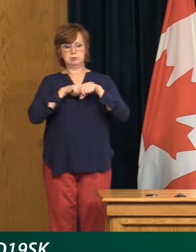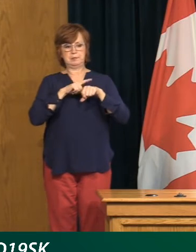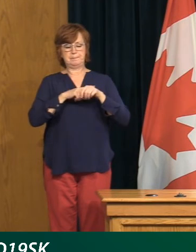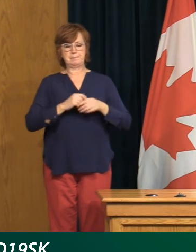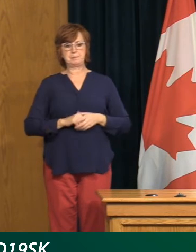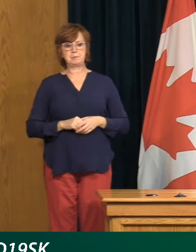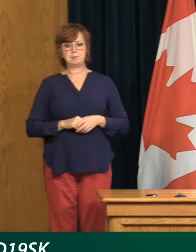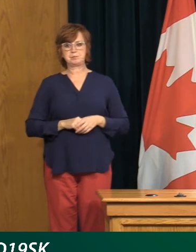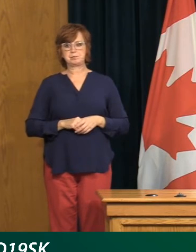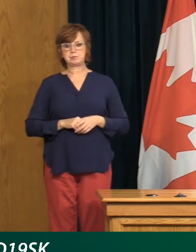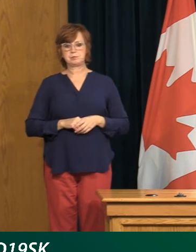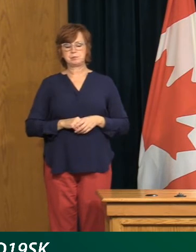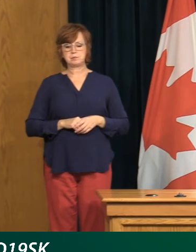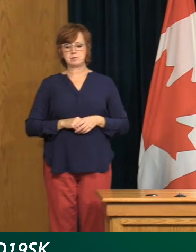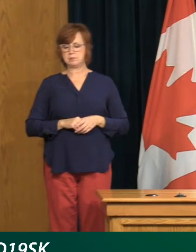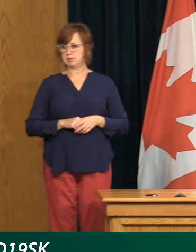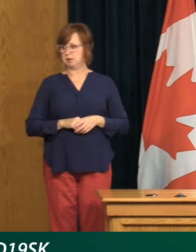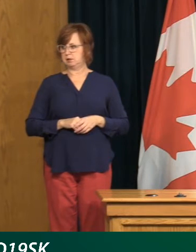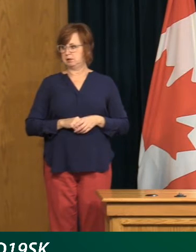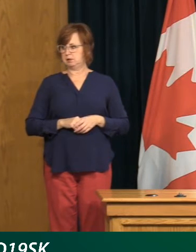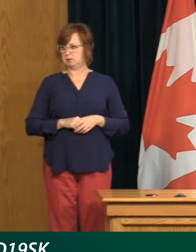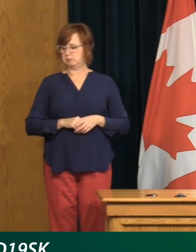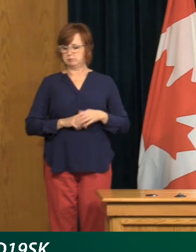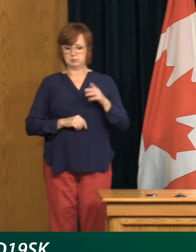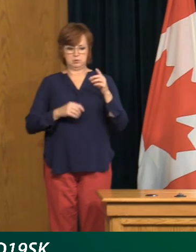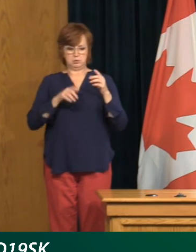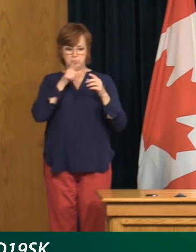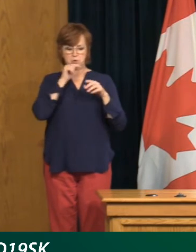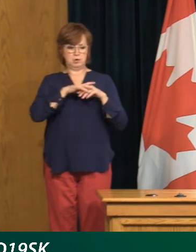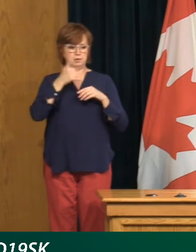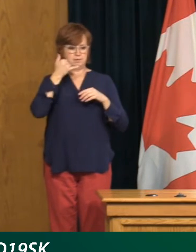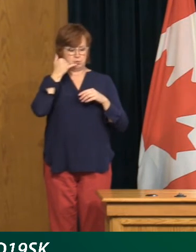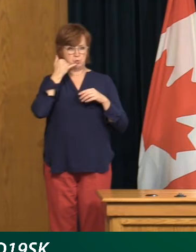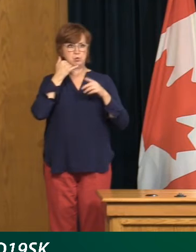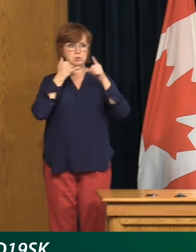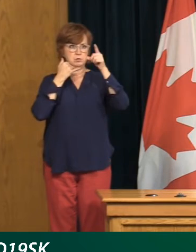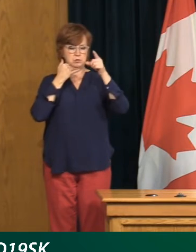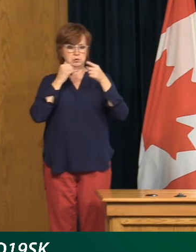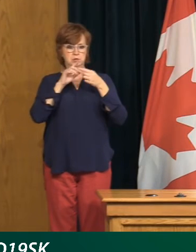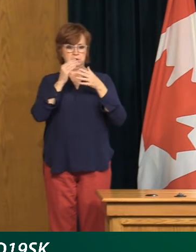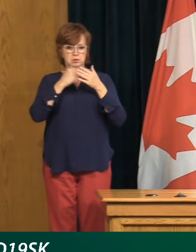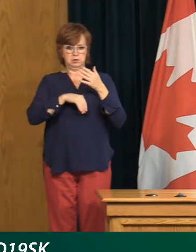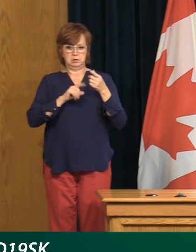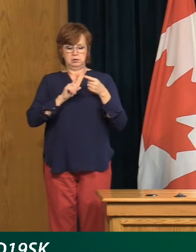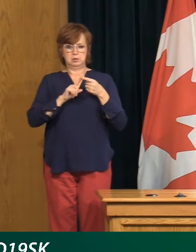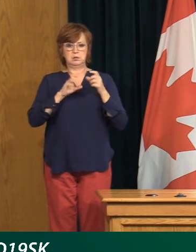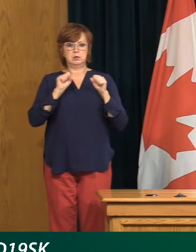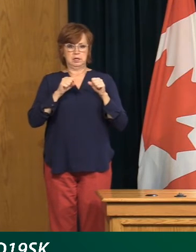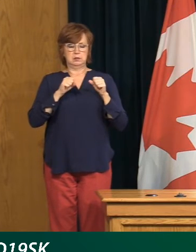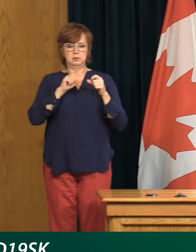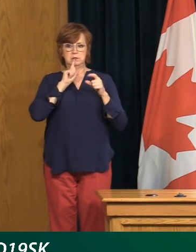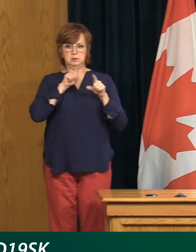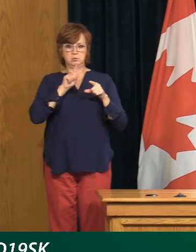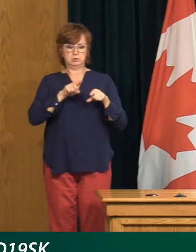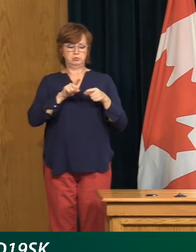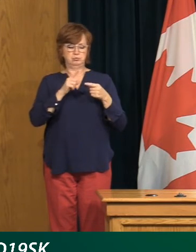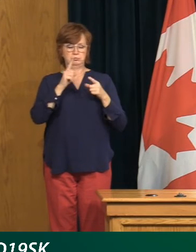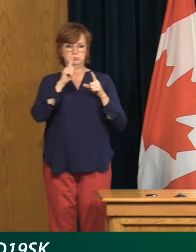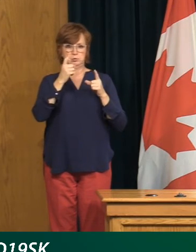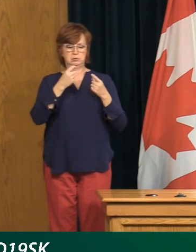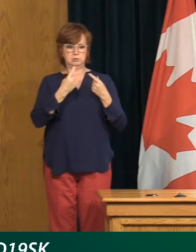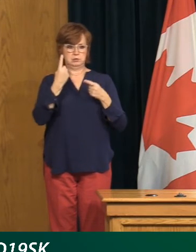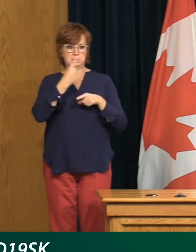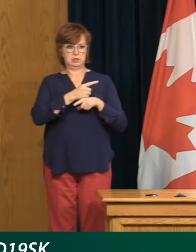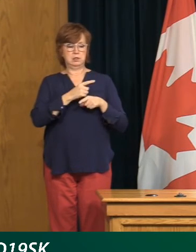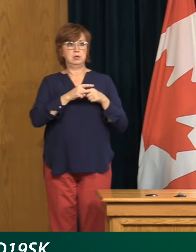All of our callers are, well, all the people who have called in our questions today. Moderator, can we